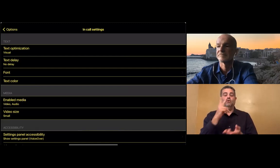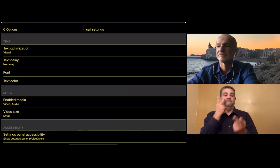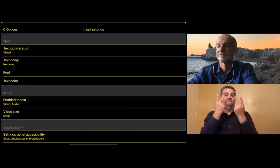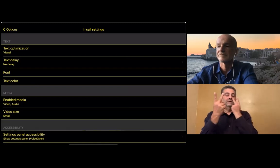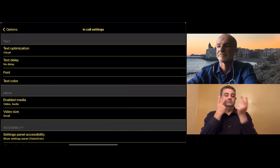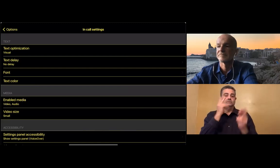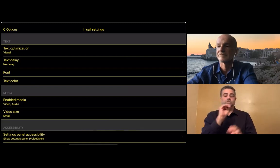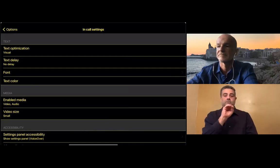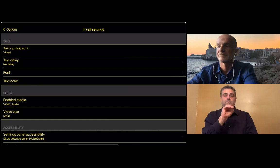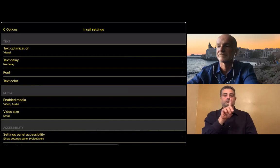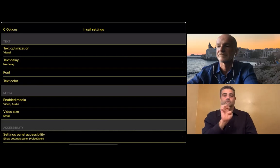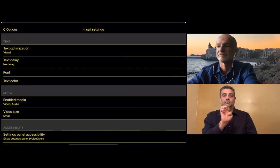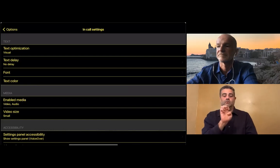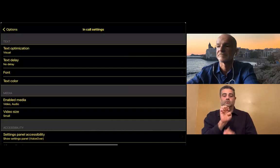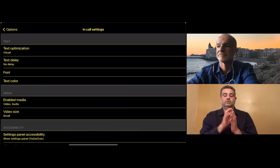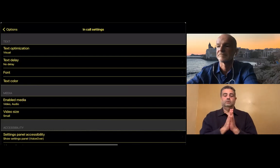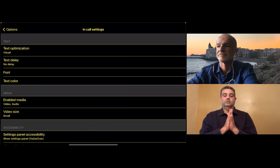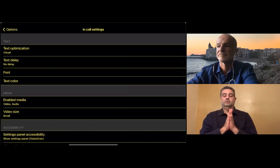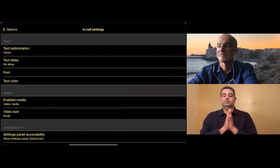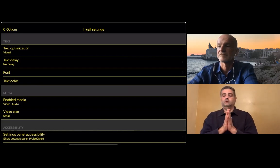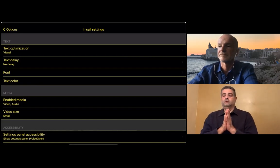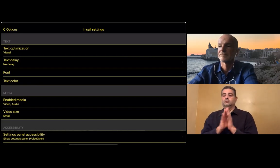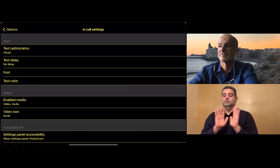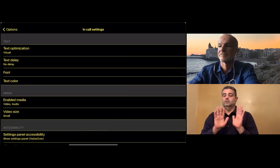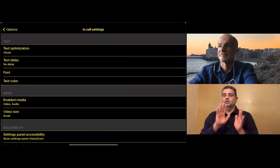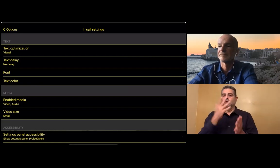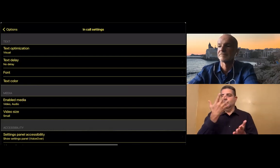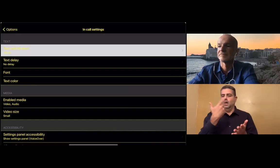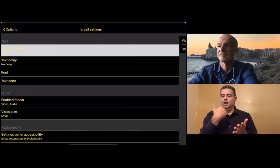That can be braille mode or visual mode.